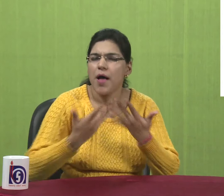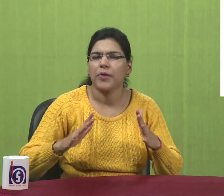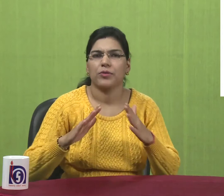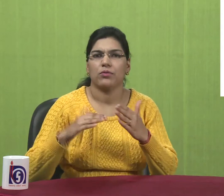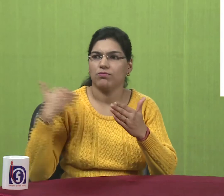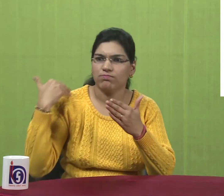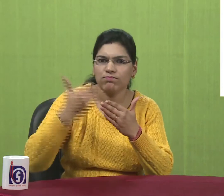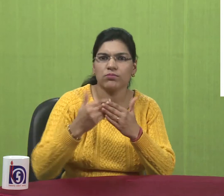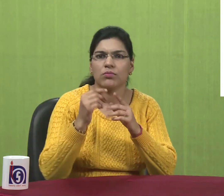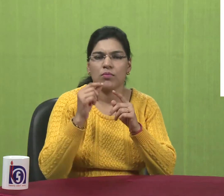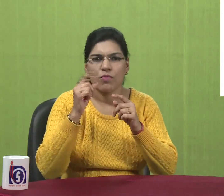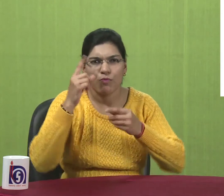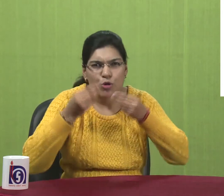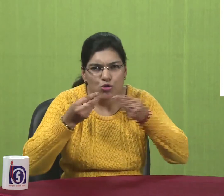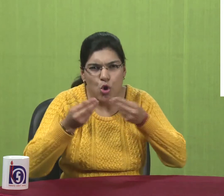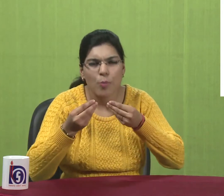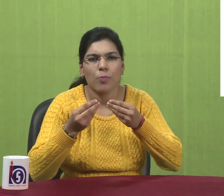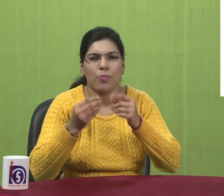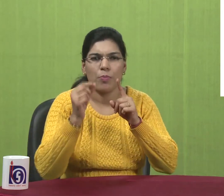Events. PPT. Work.